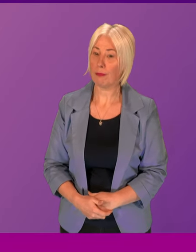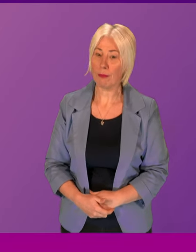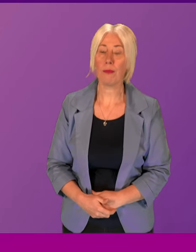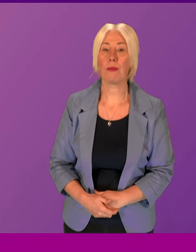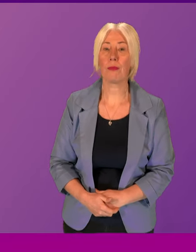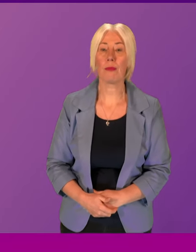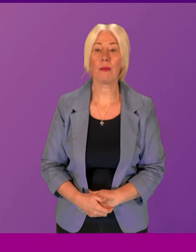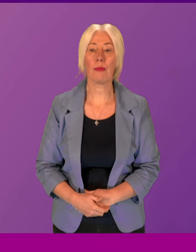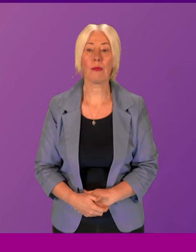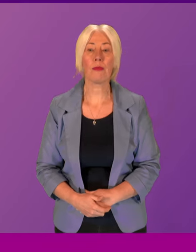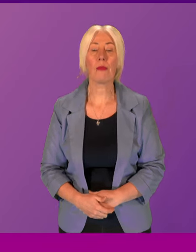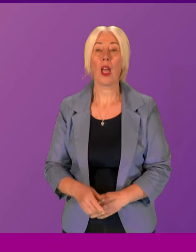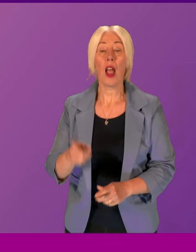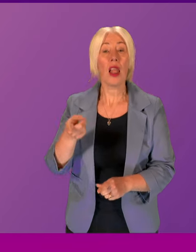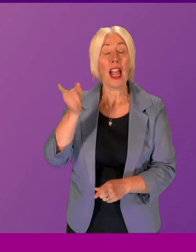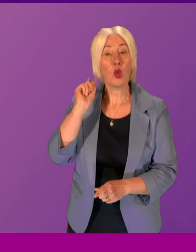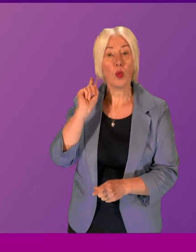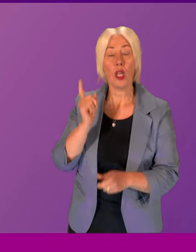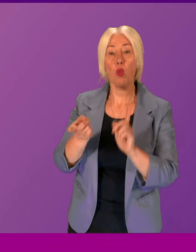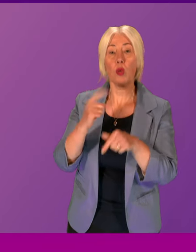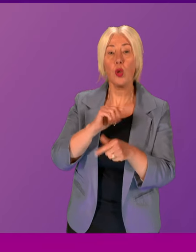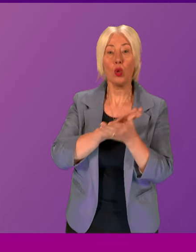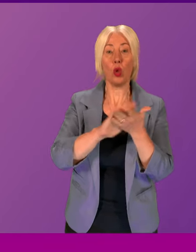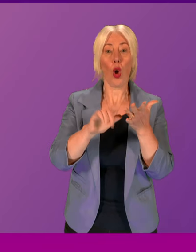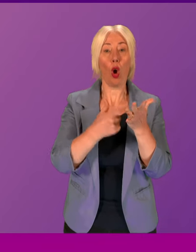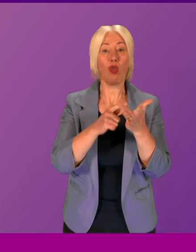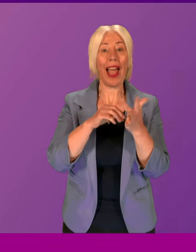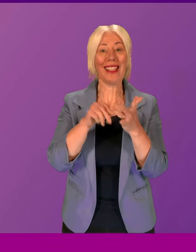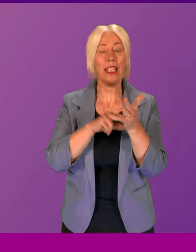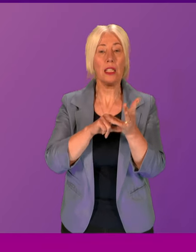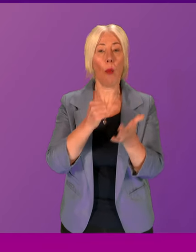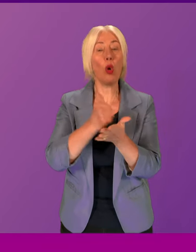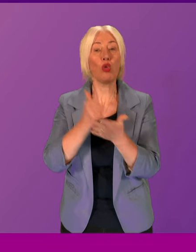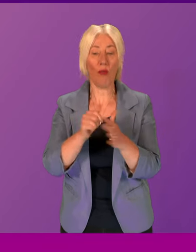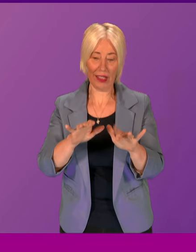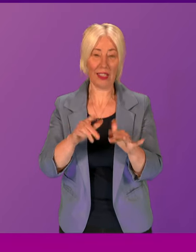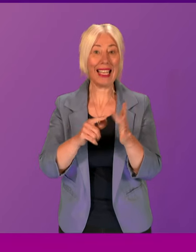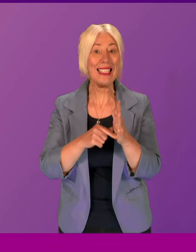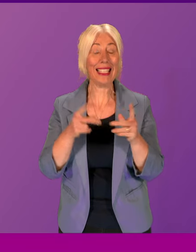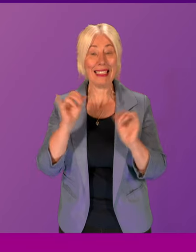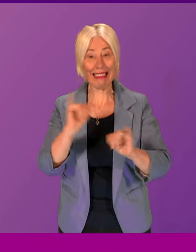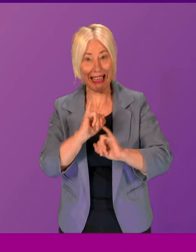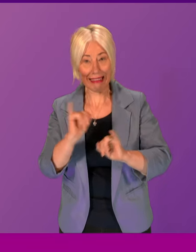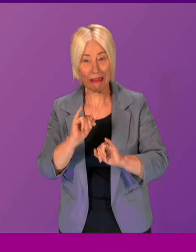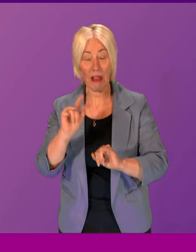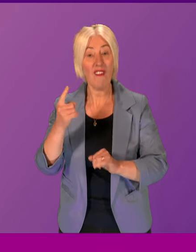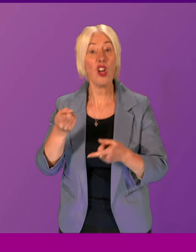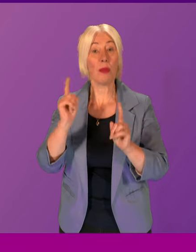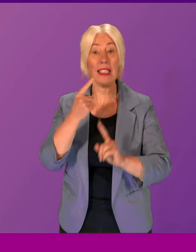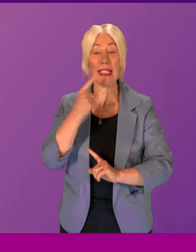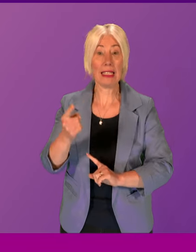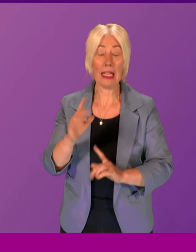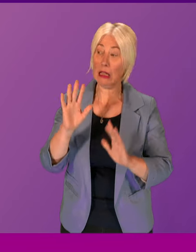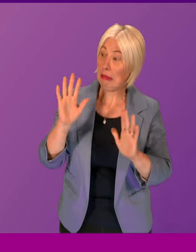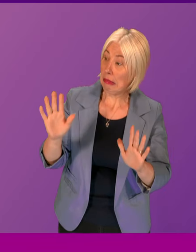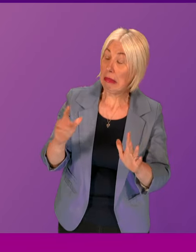Last week, in response to the Horizon scandal, the First Minister said this. I think the idea of almost a